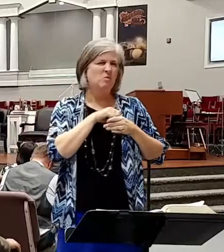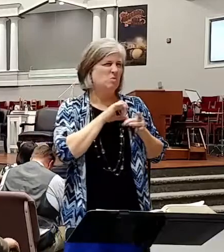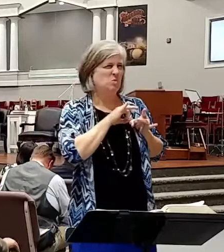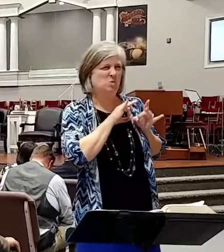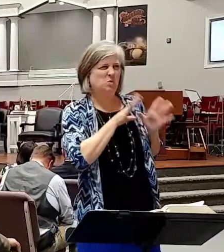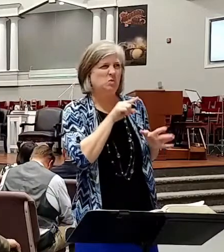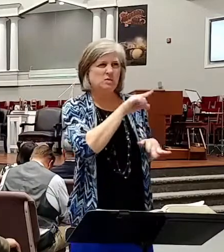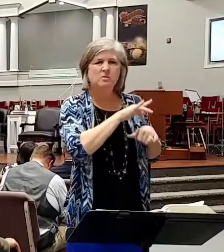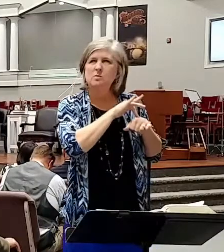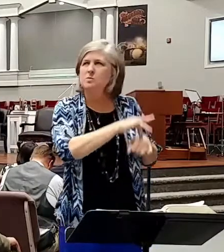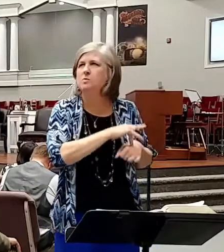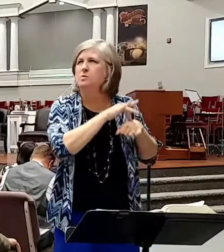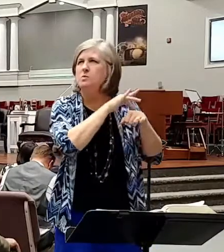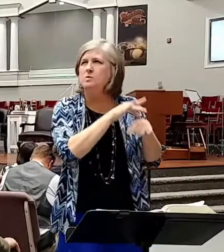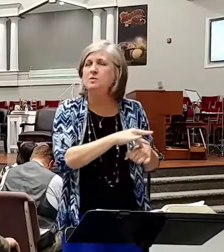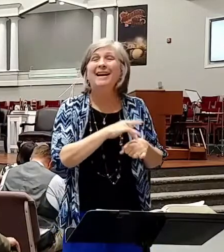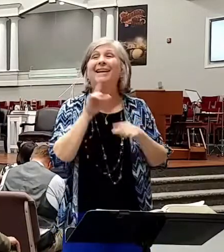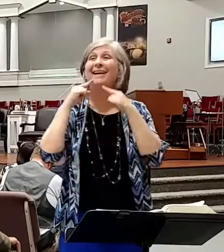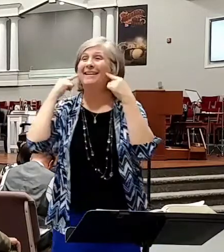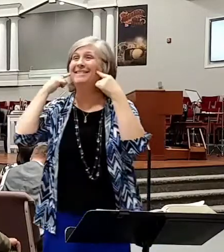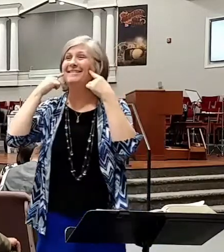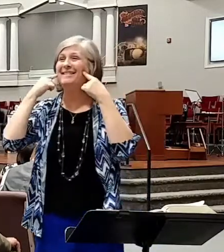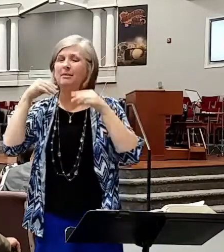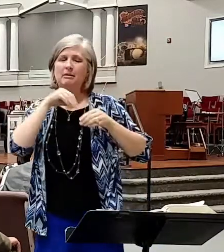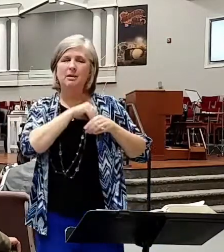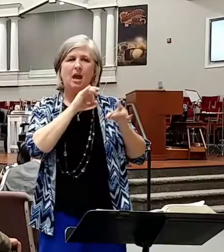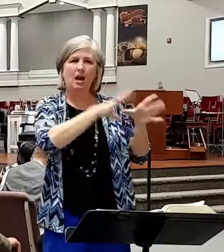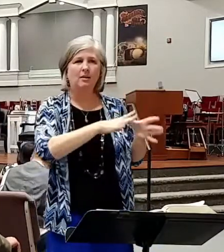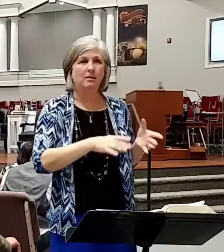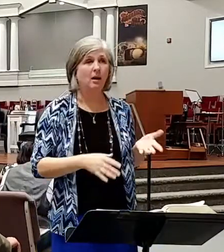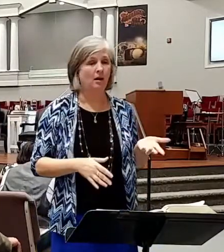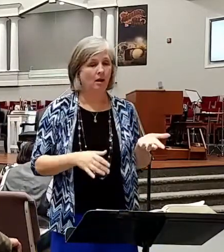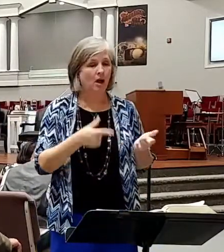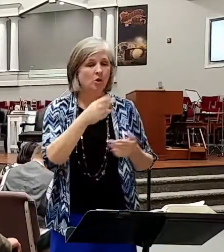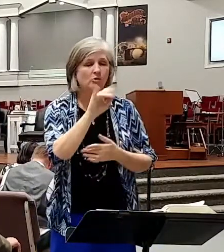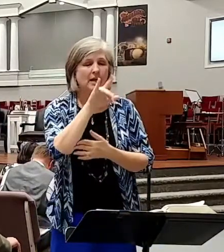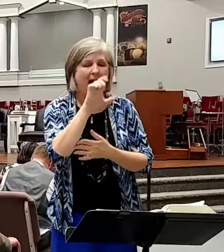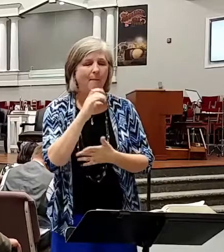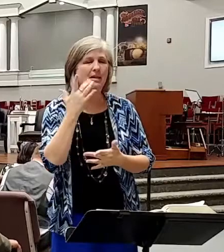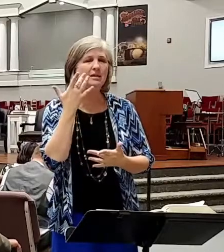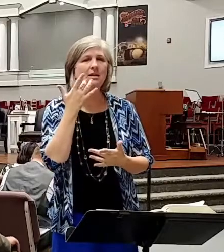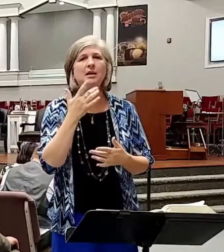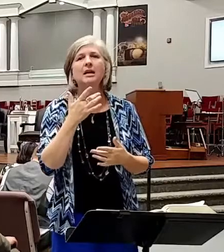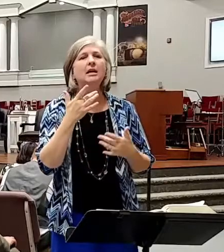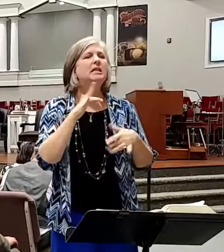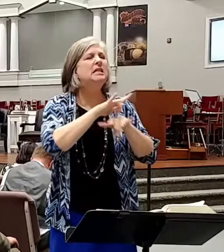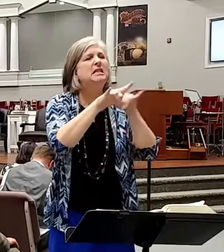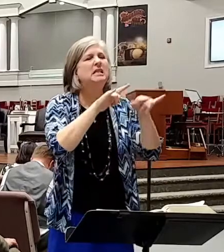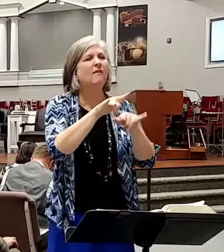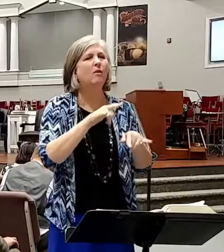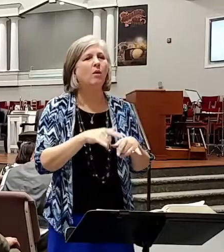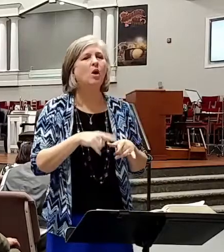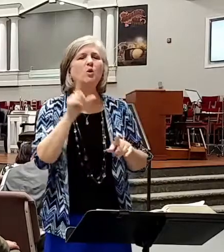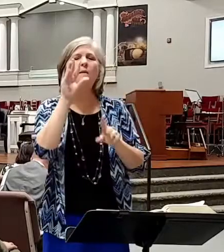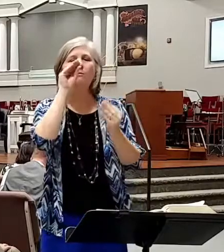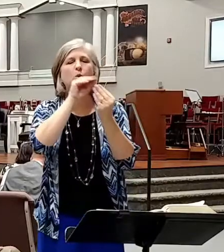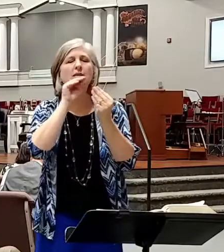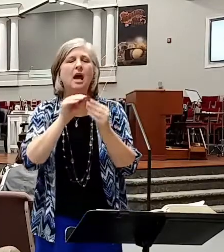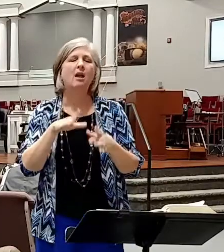right on the other side of the church all guile that's deceitfulness when you're faking it when you're pretending when you're